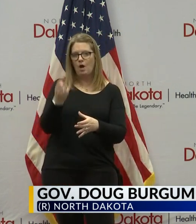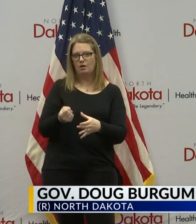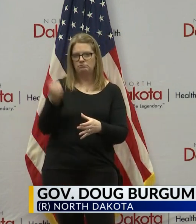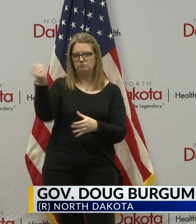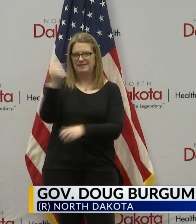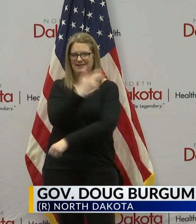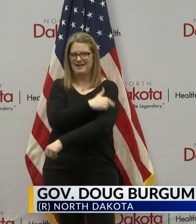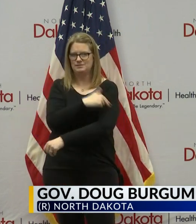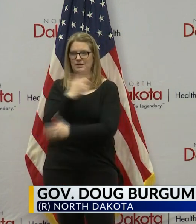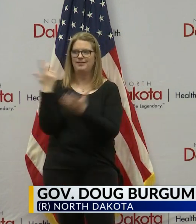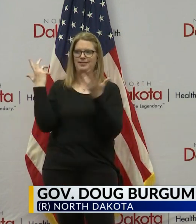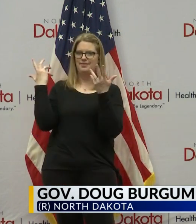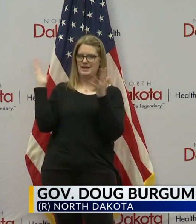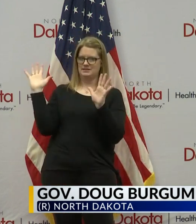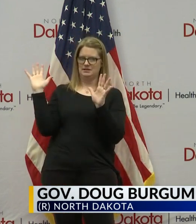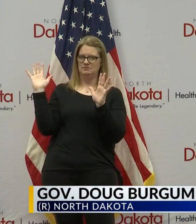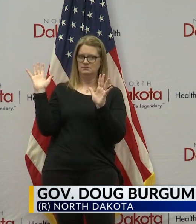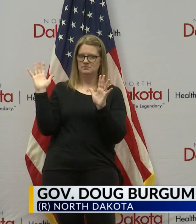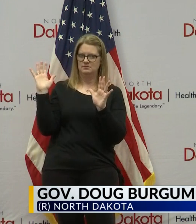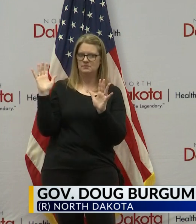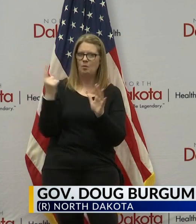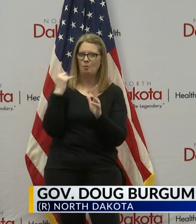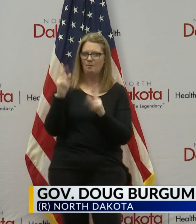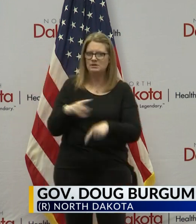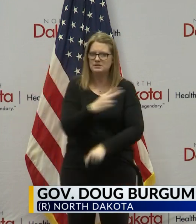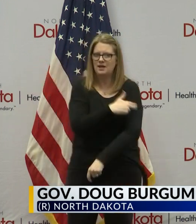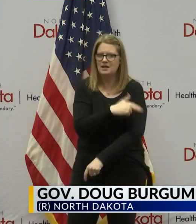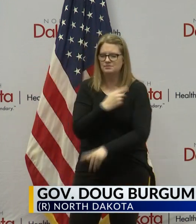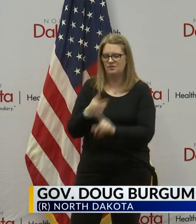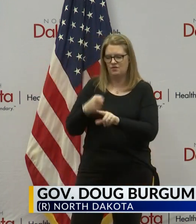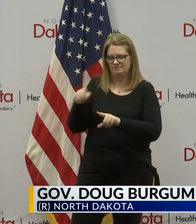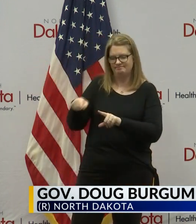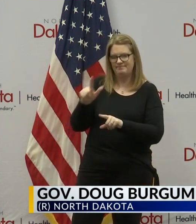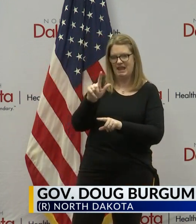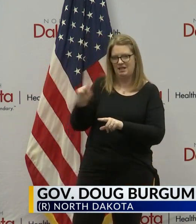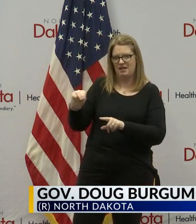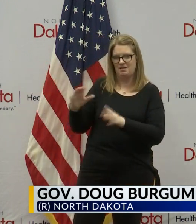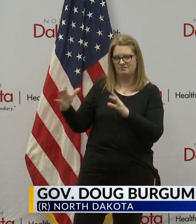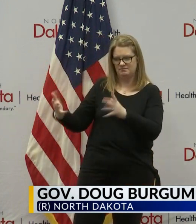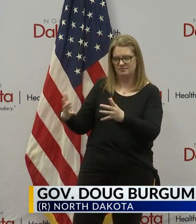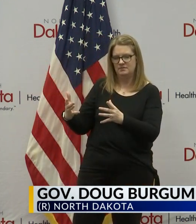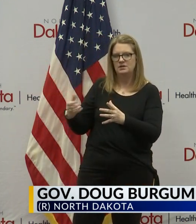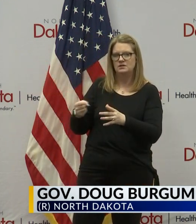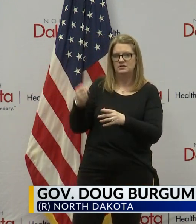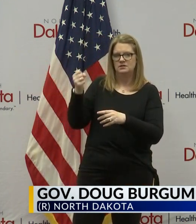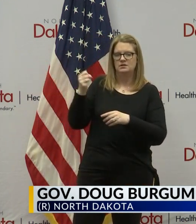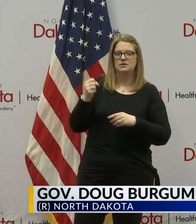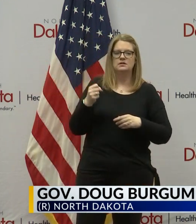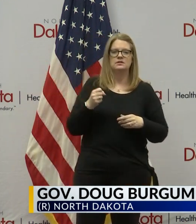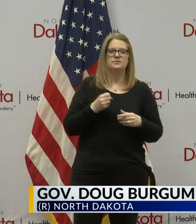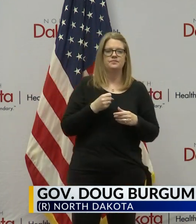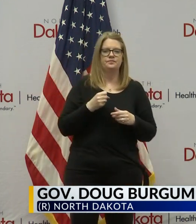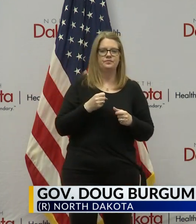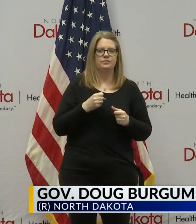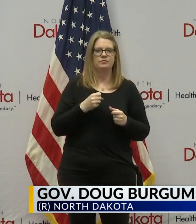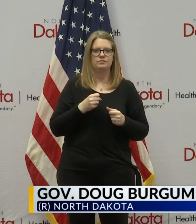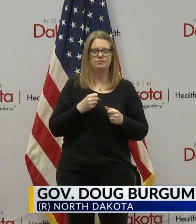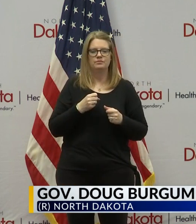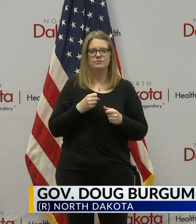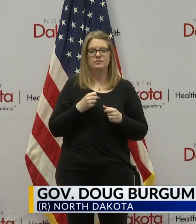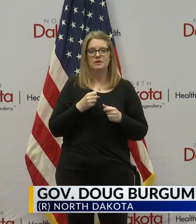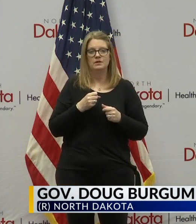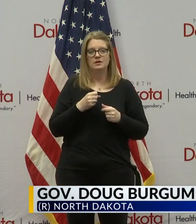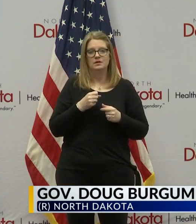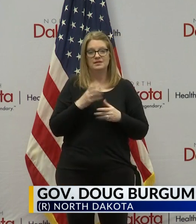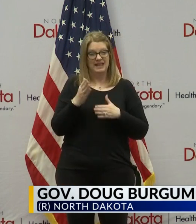positive. And again, the average number